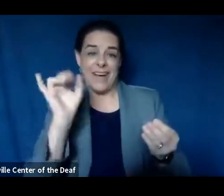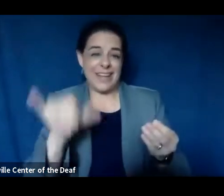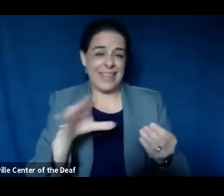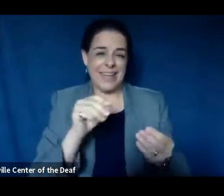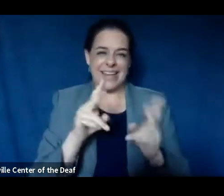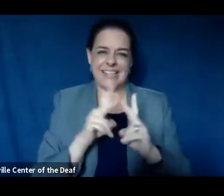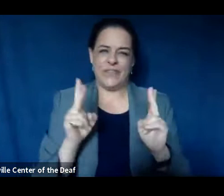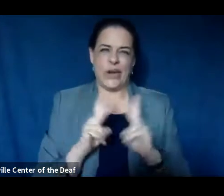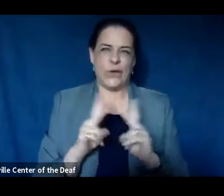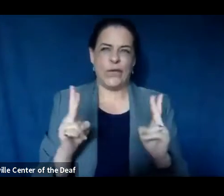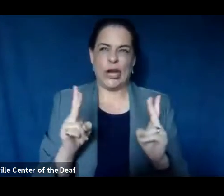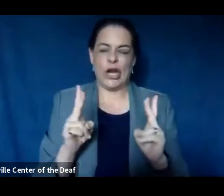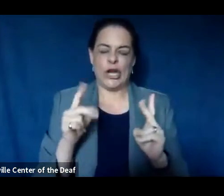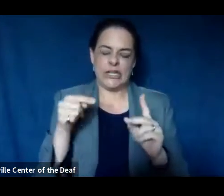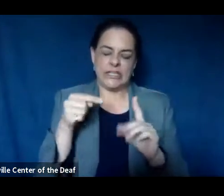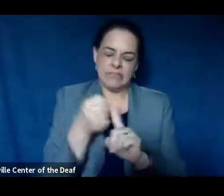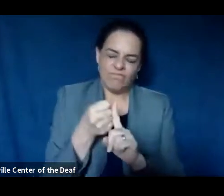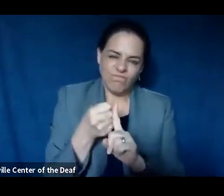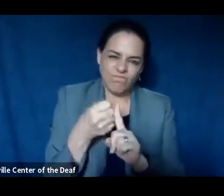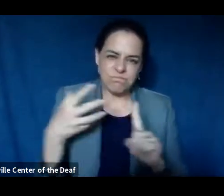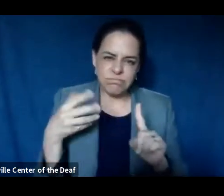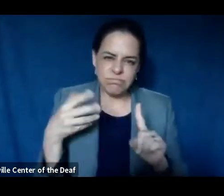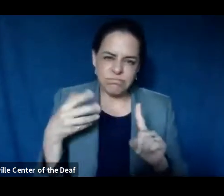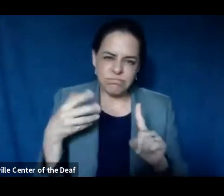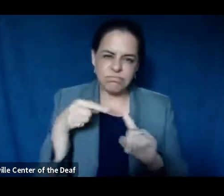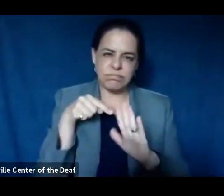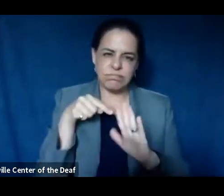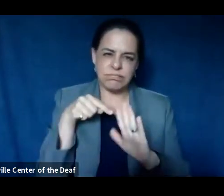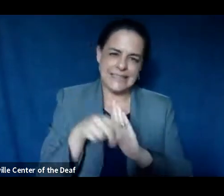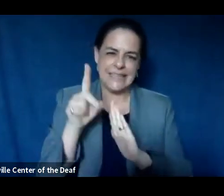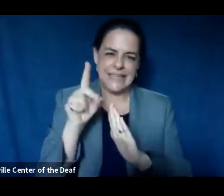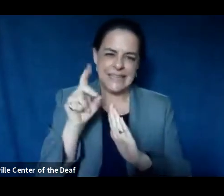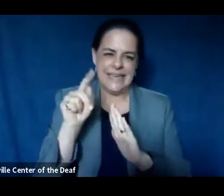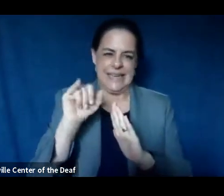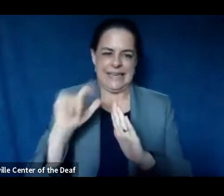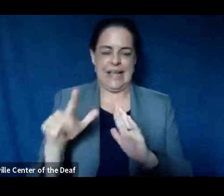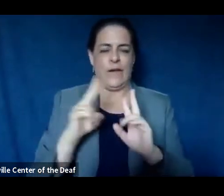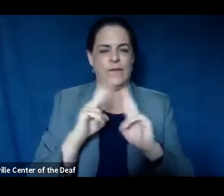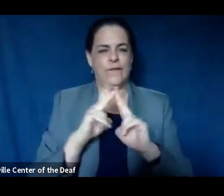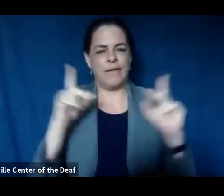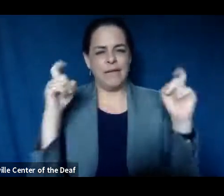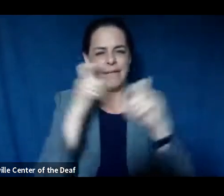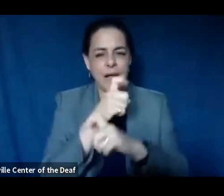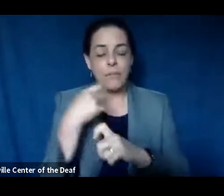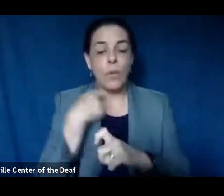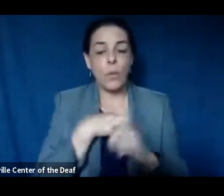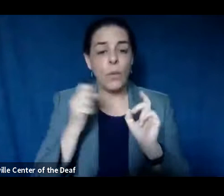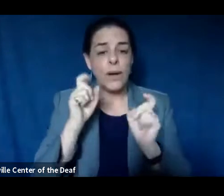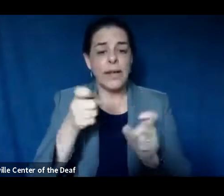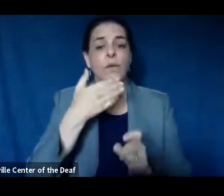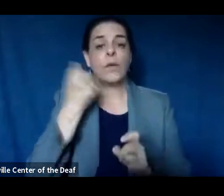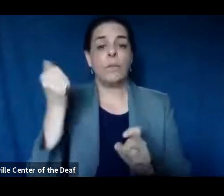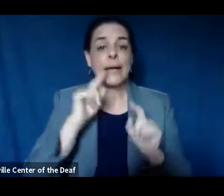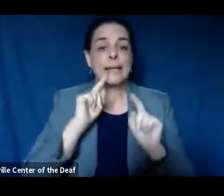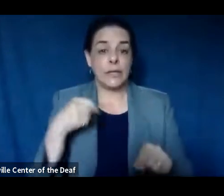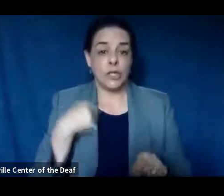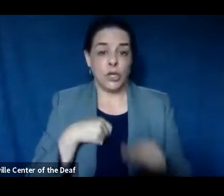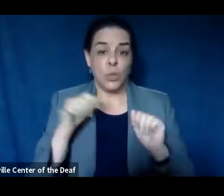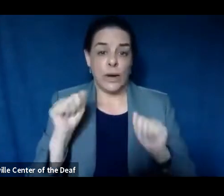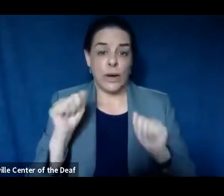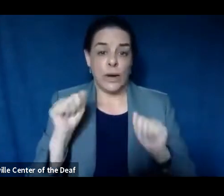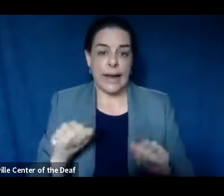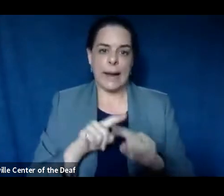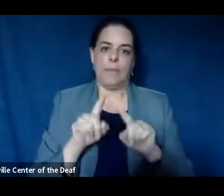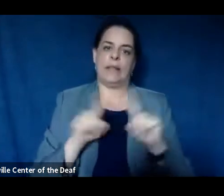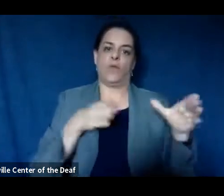very, very detailed and very complicated to explain. And we want to get you the best answers that you can get in a different way.